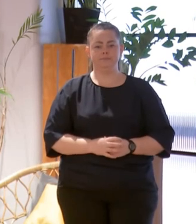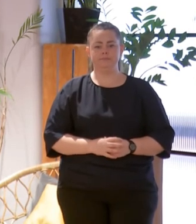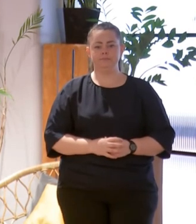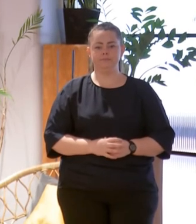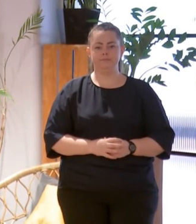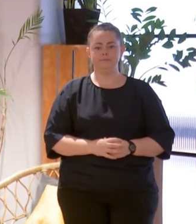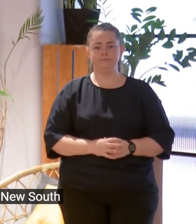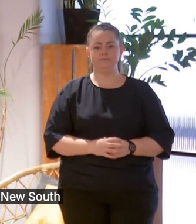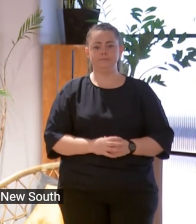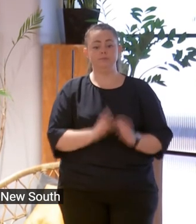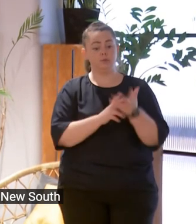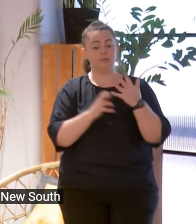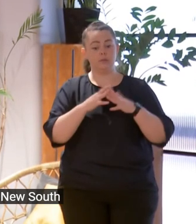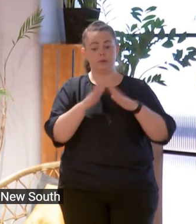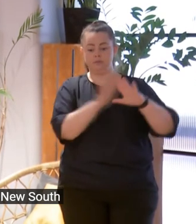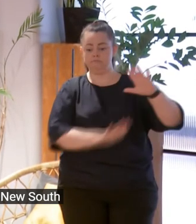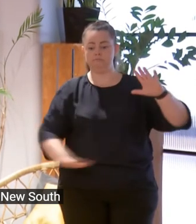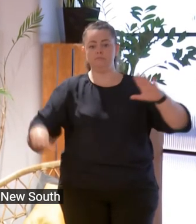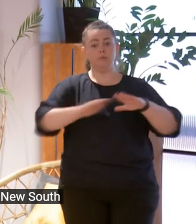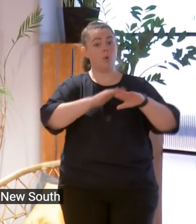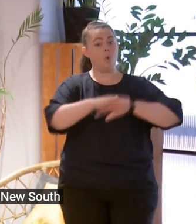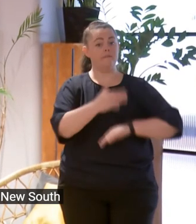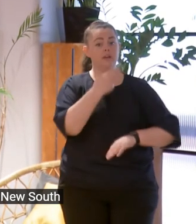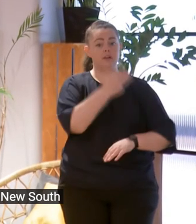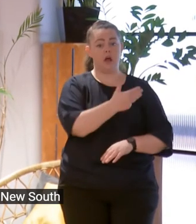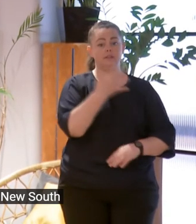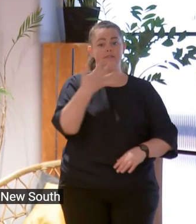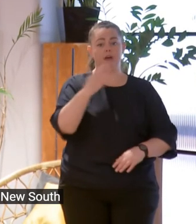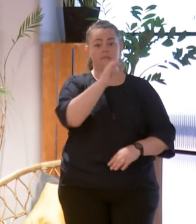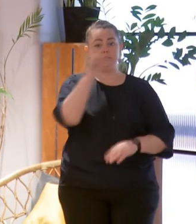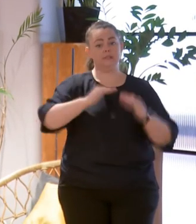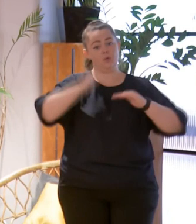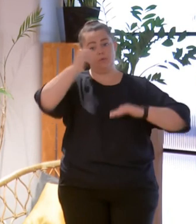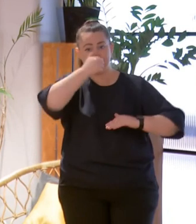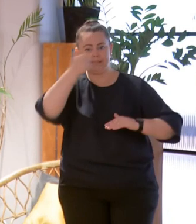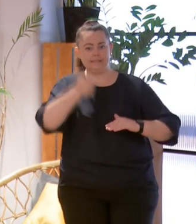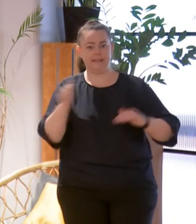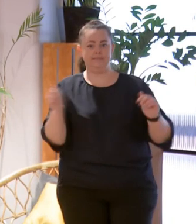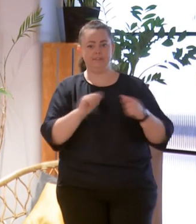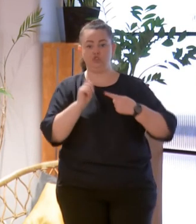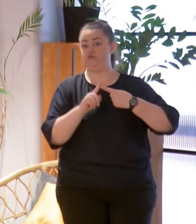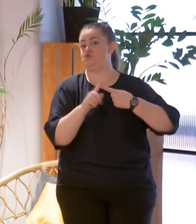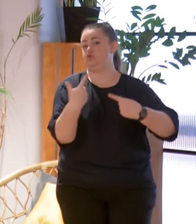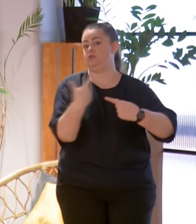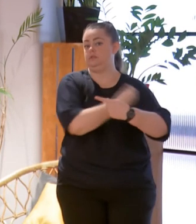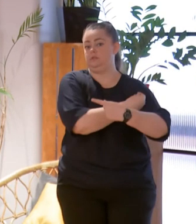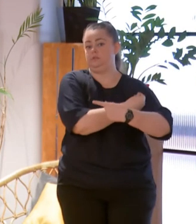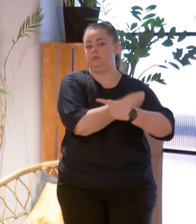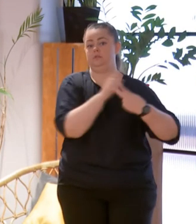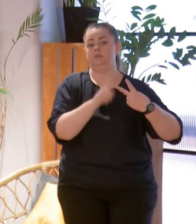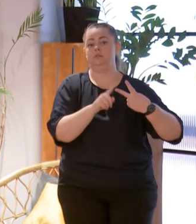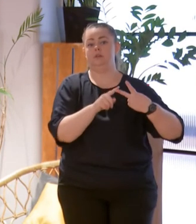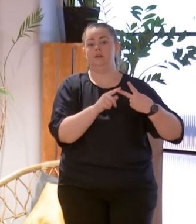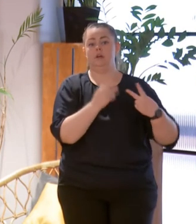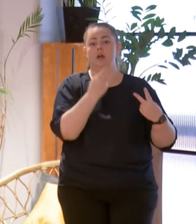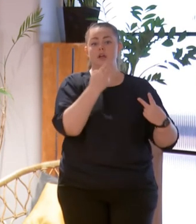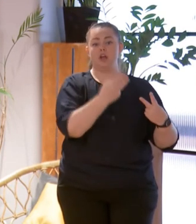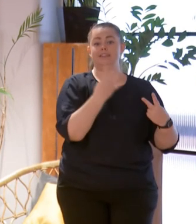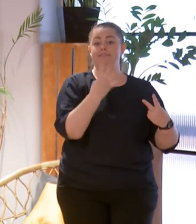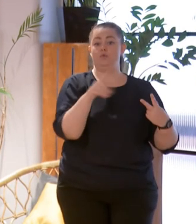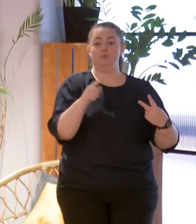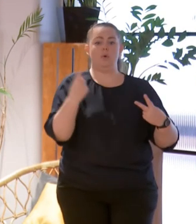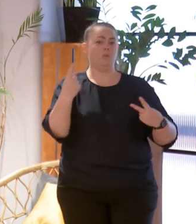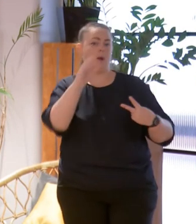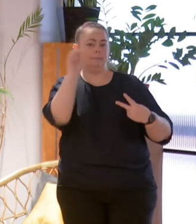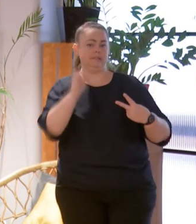So across New South Wales, more than 95% of people aged 16 years and over have received their first dose of COVID vaccine and 94.1%